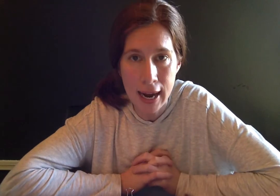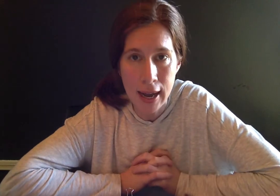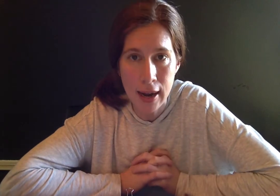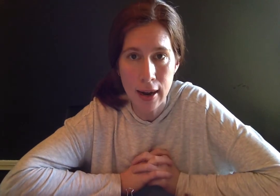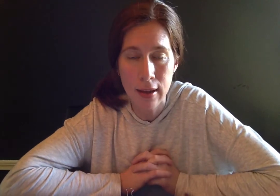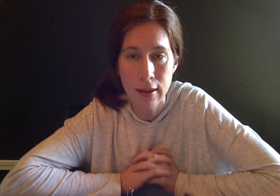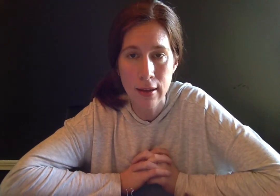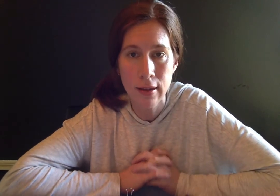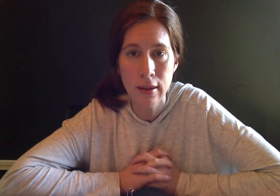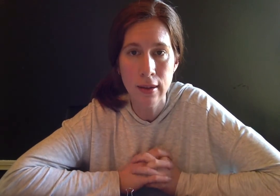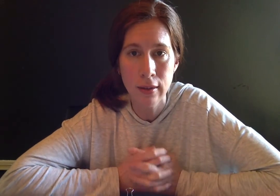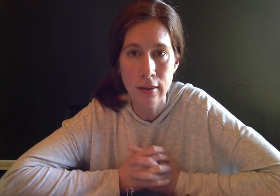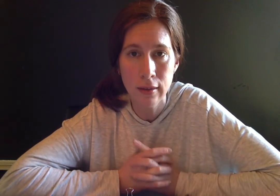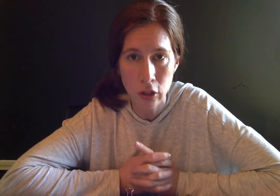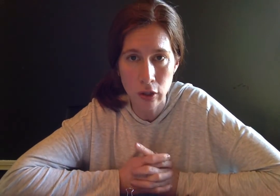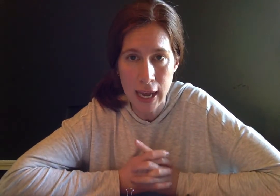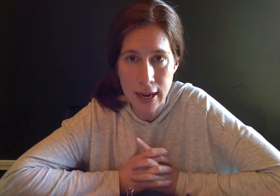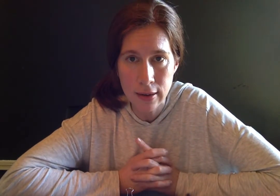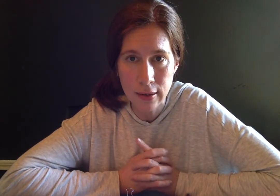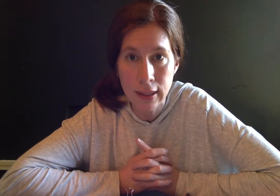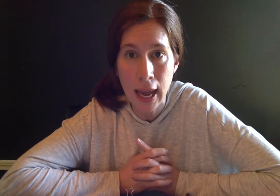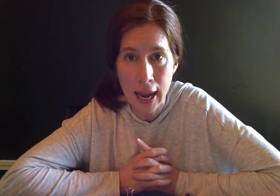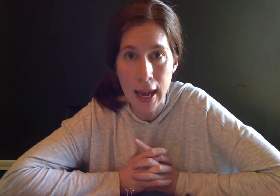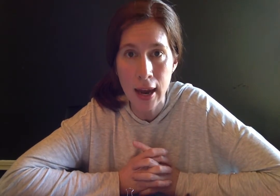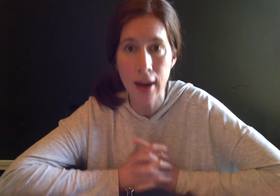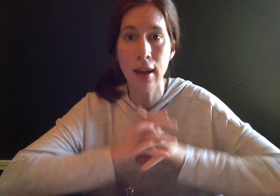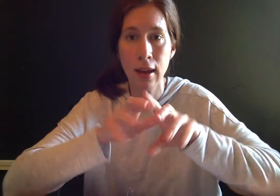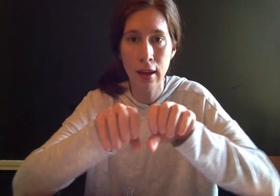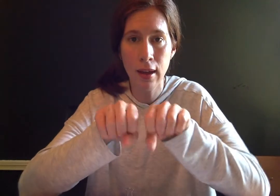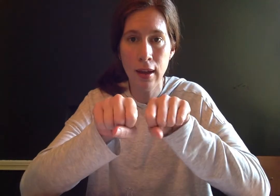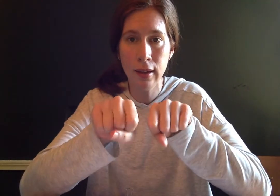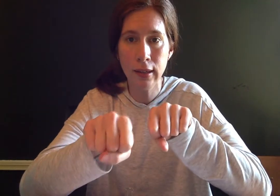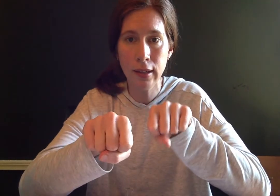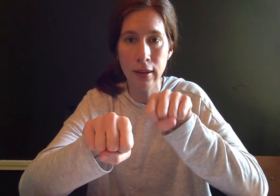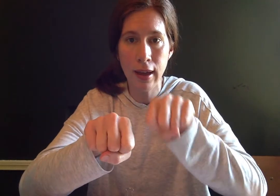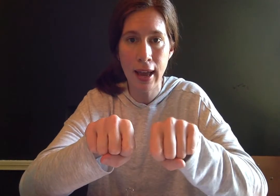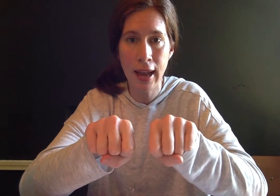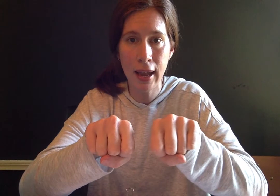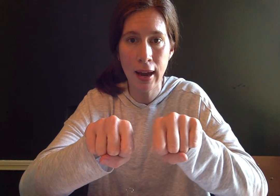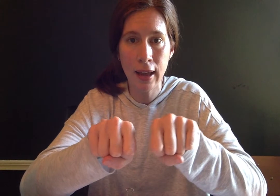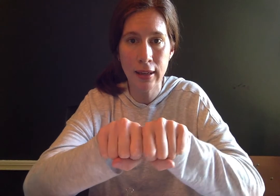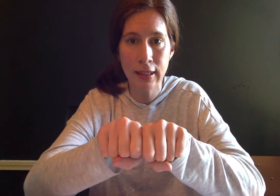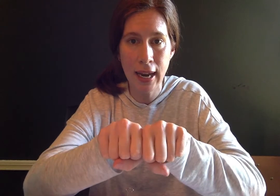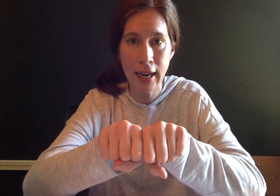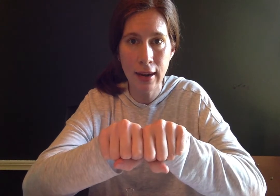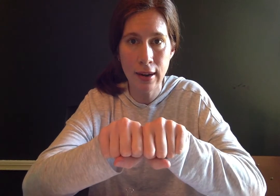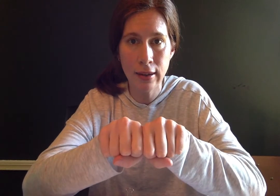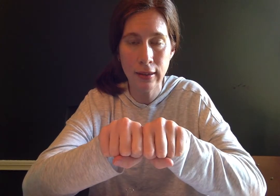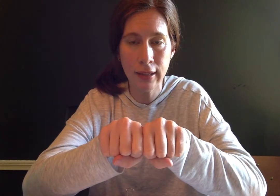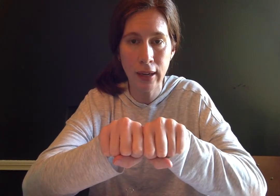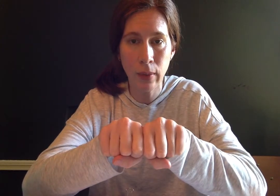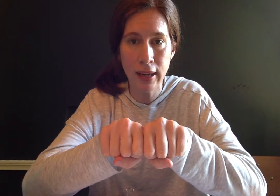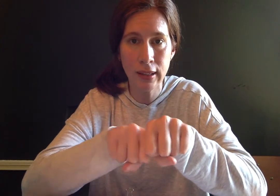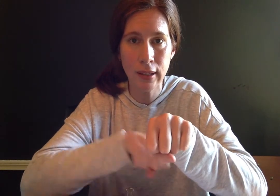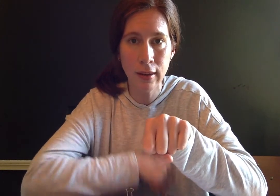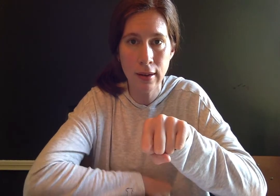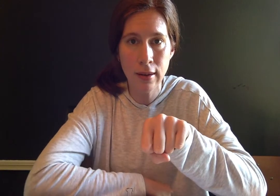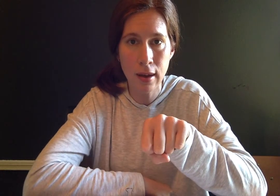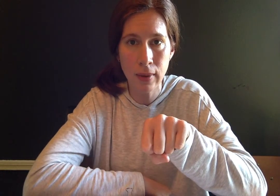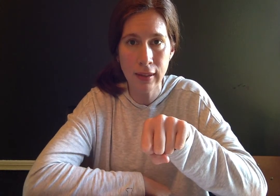did you say it tan tan tan take away and what's